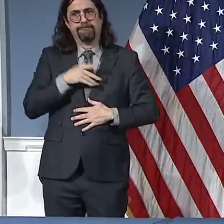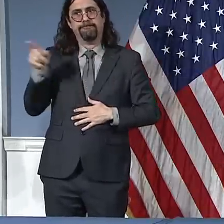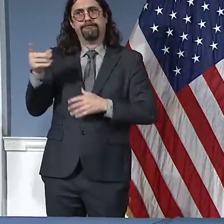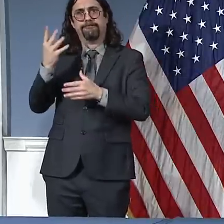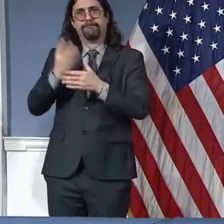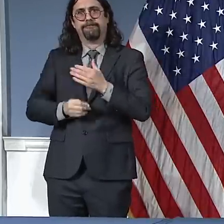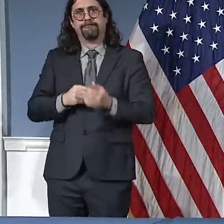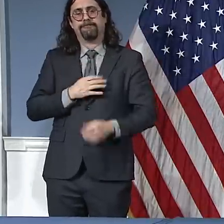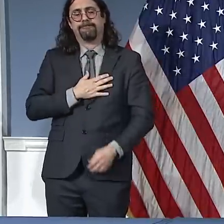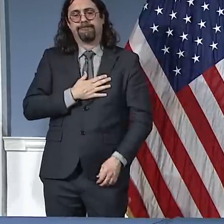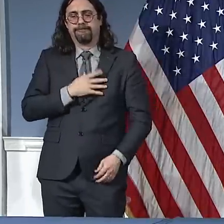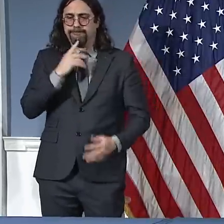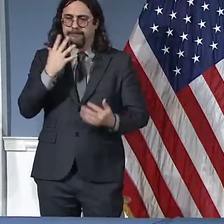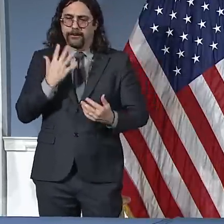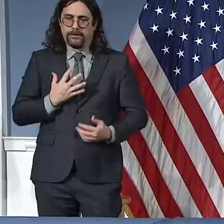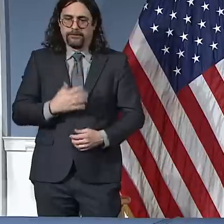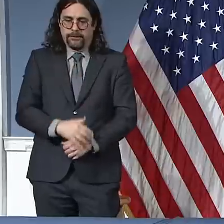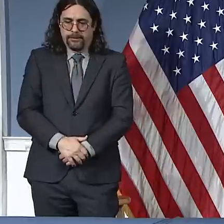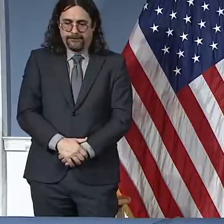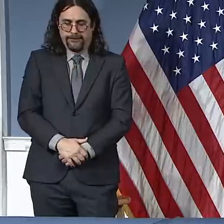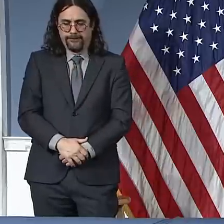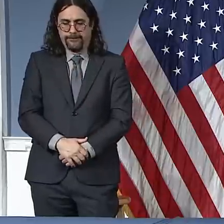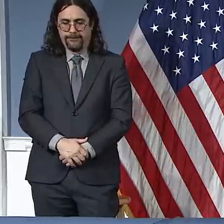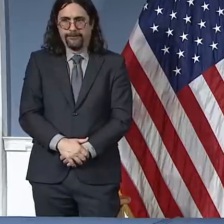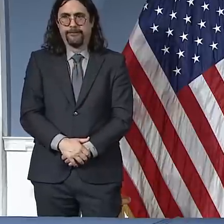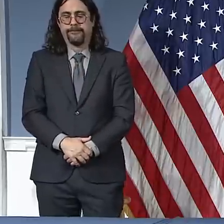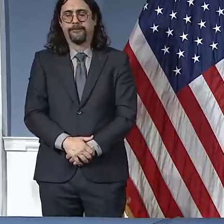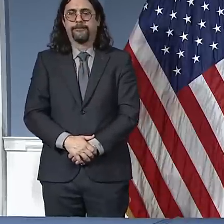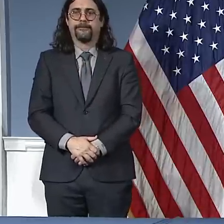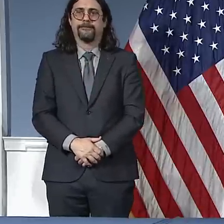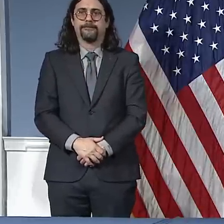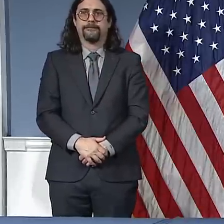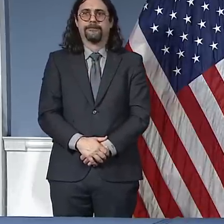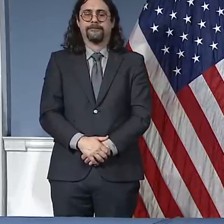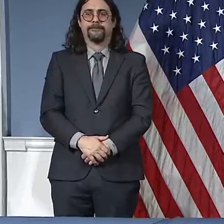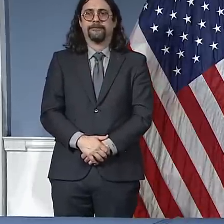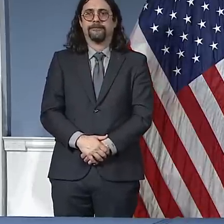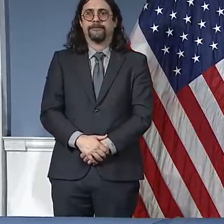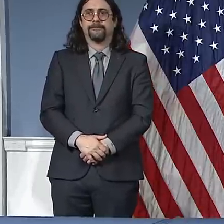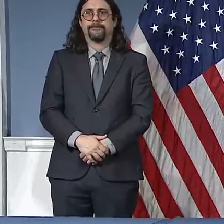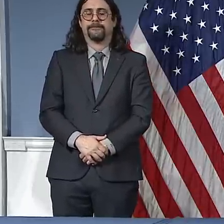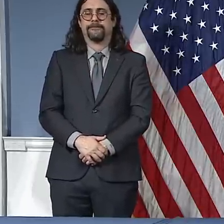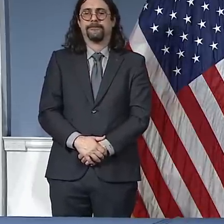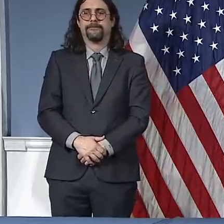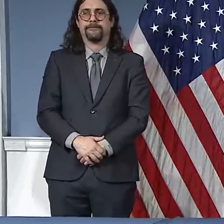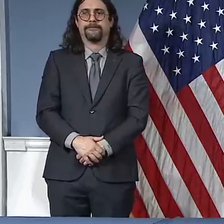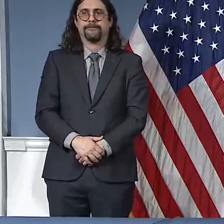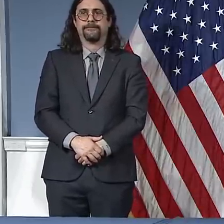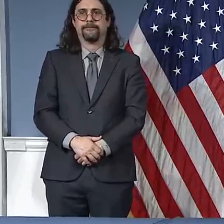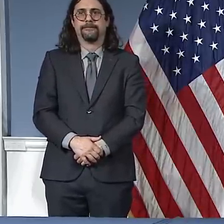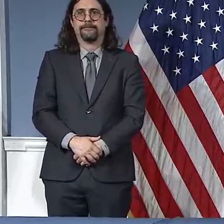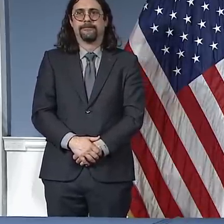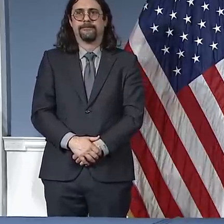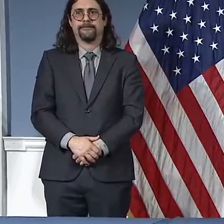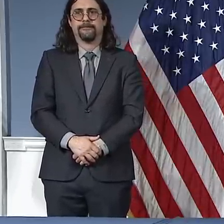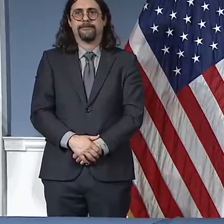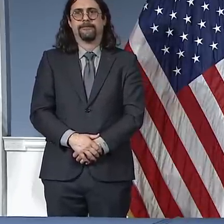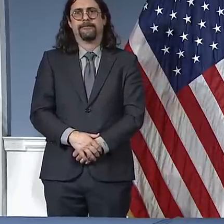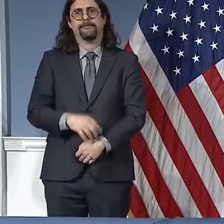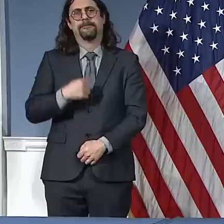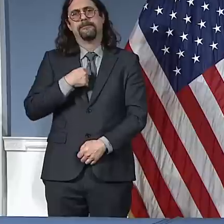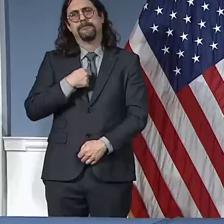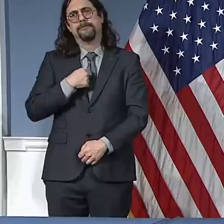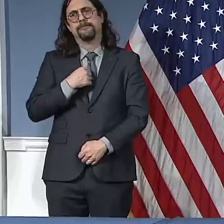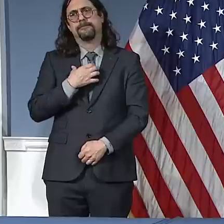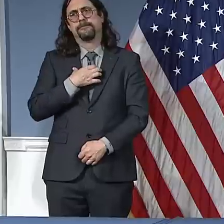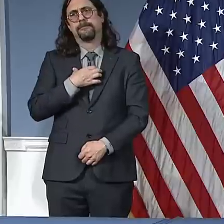McNally and his husband, Tom Curdehy, in our thoughts and prayers. And Terrence, rest in peace